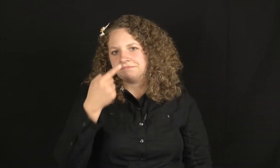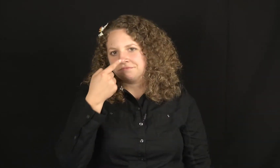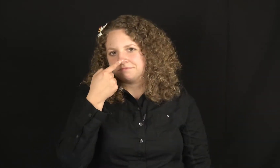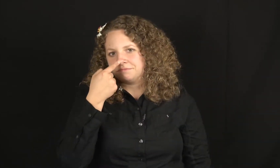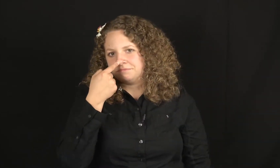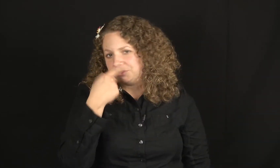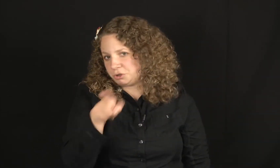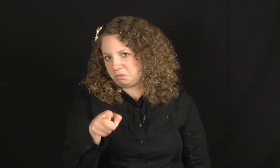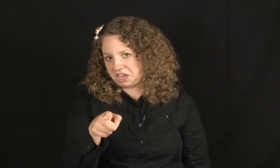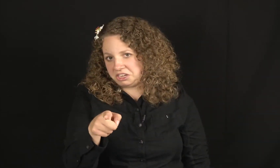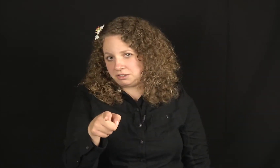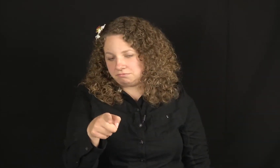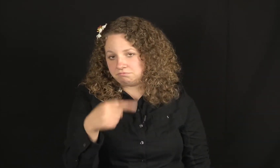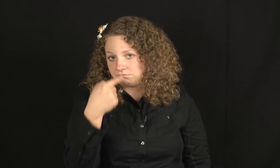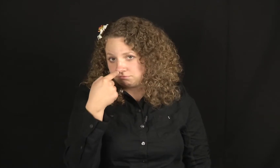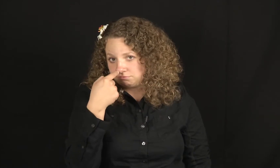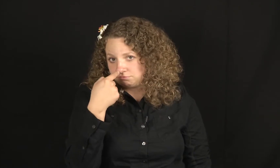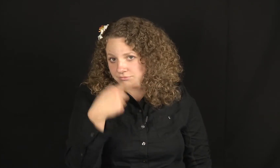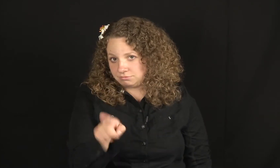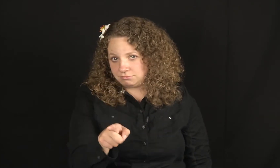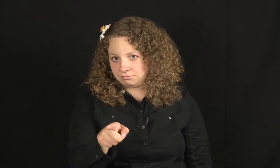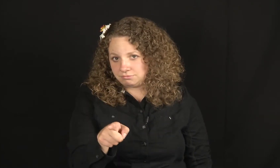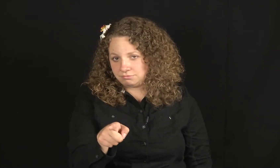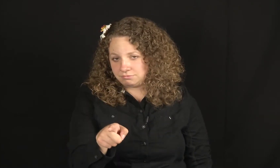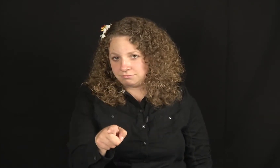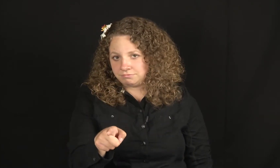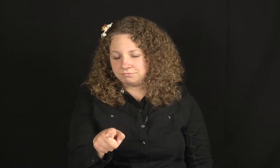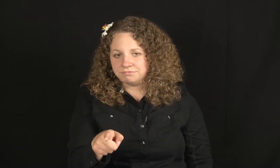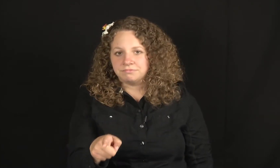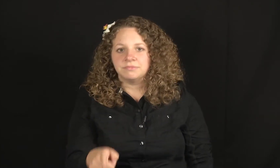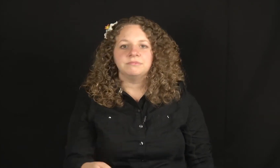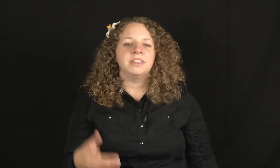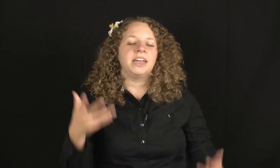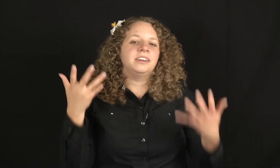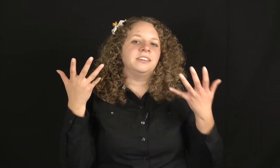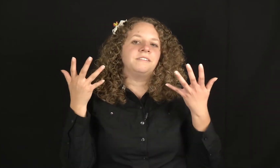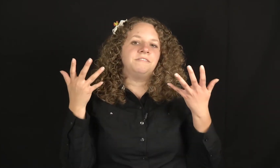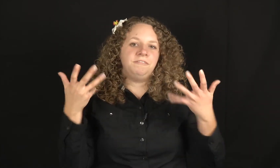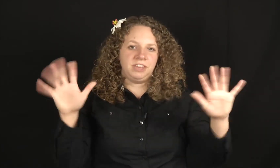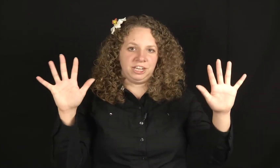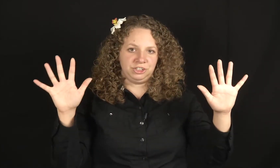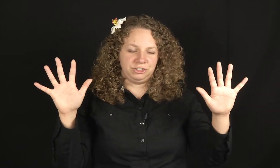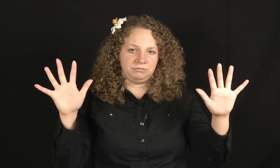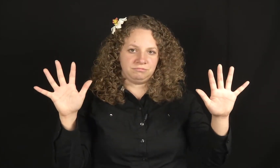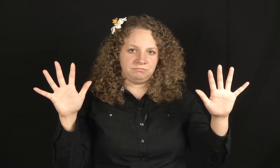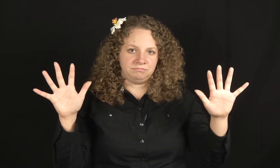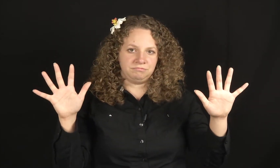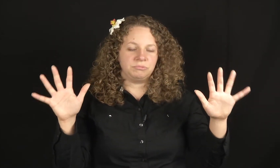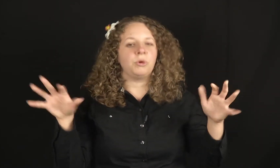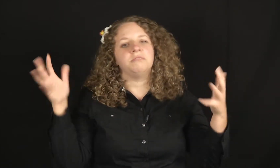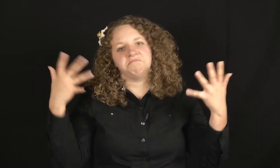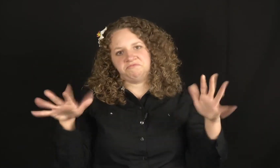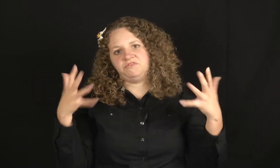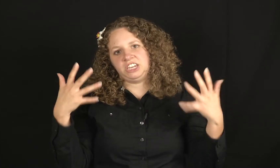Don't mind. Find. And finish. Or finish.